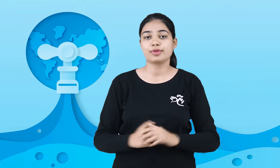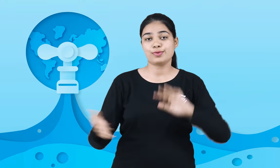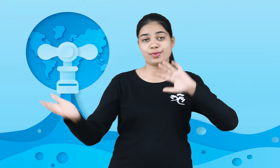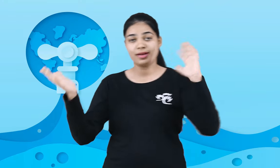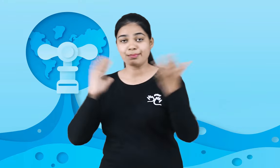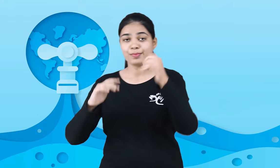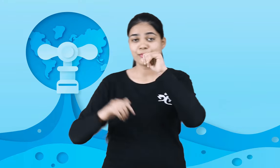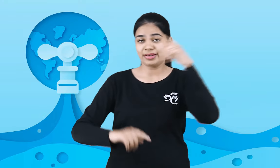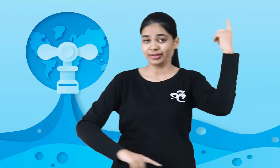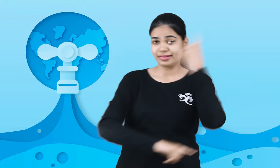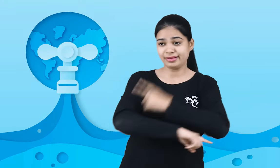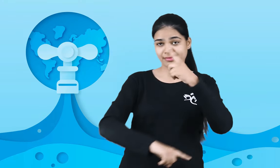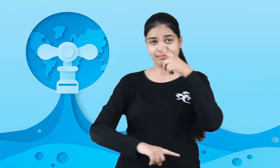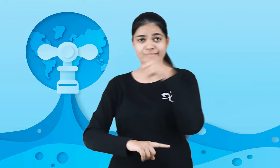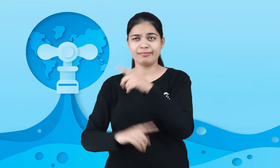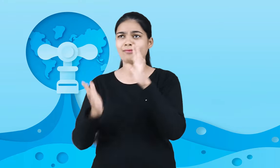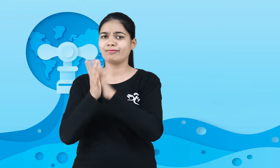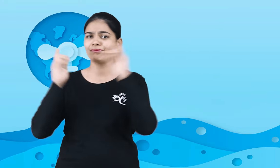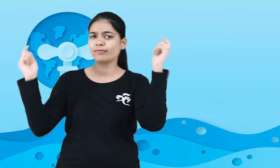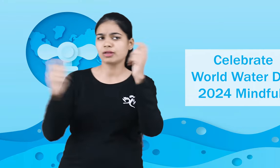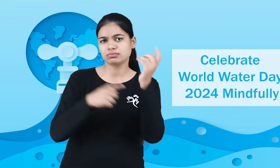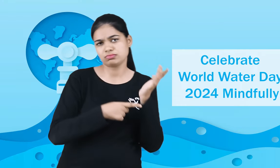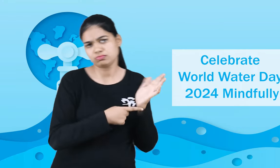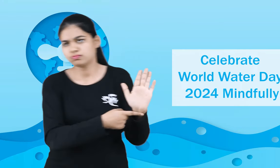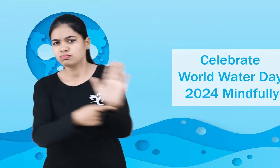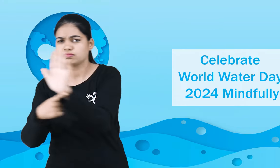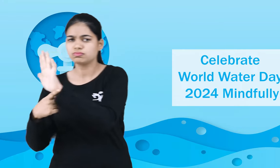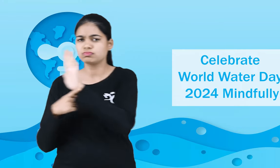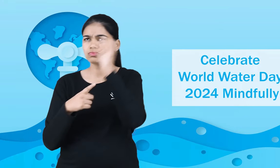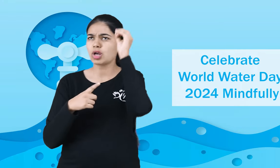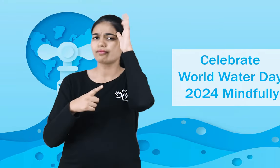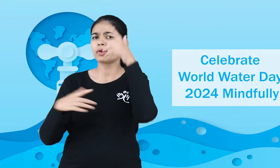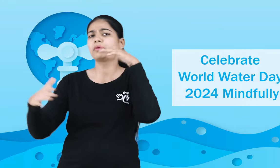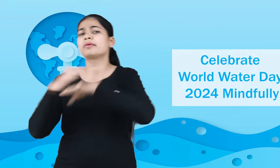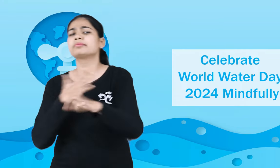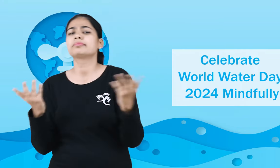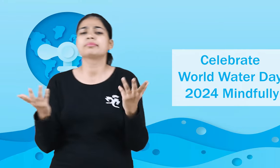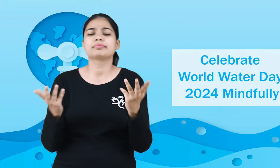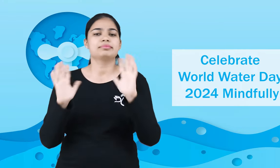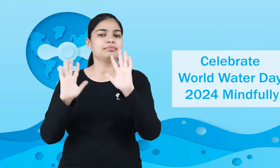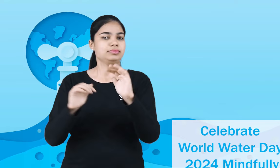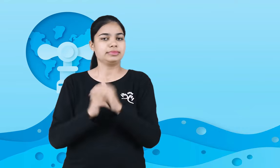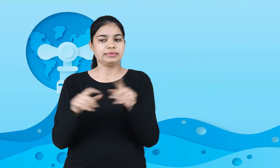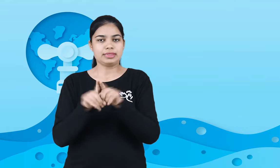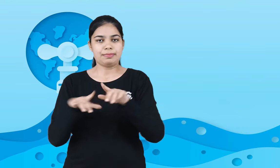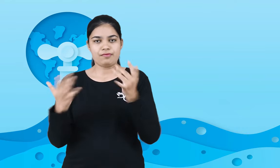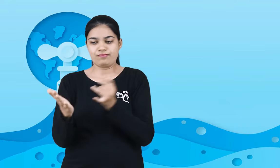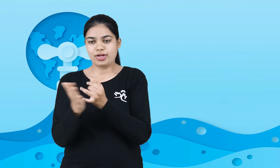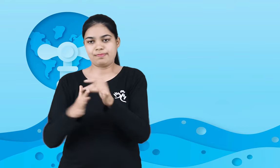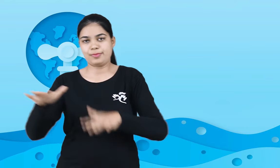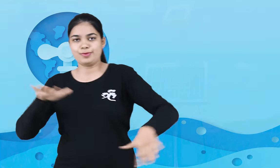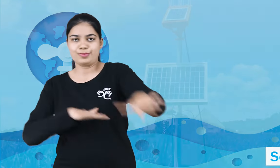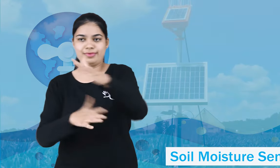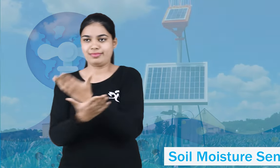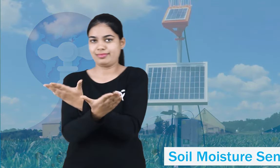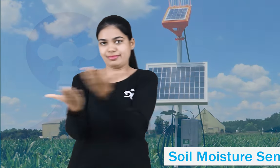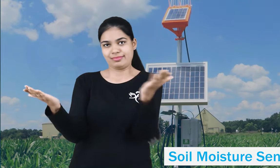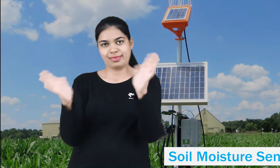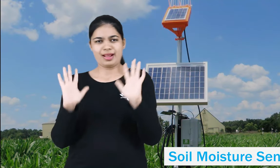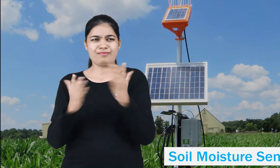For this, we need to mindfully celebrate World Water Day. How do we do that? For example, we have soil moisture sensors. In our crops, whether it be